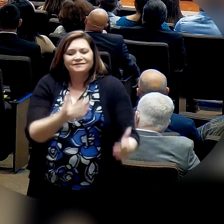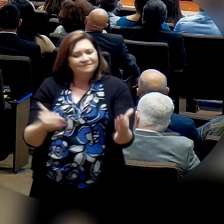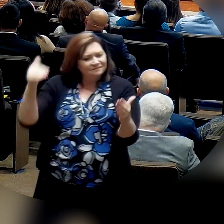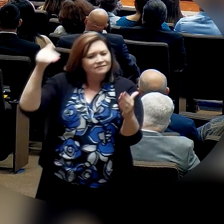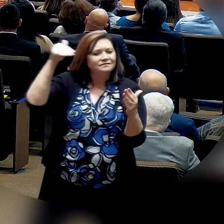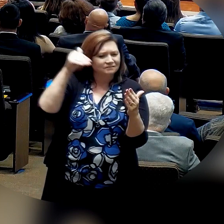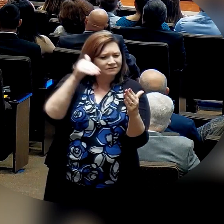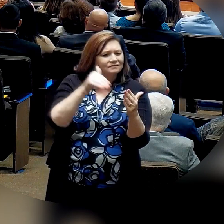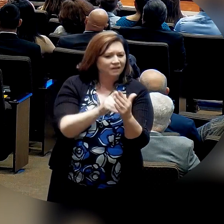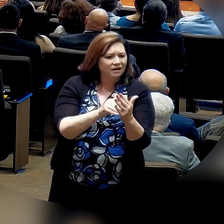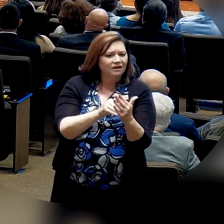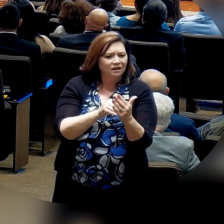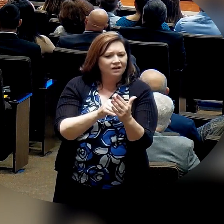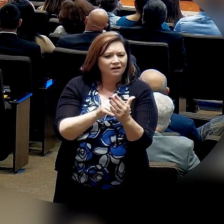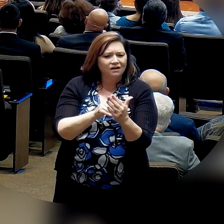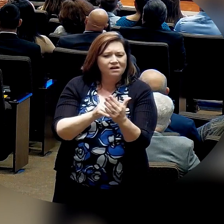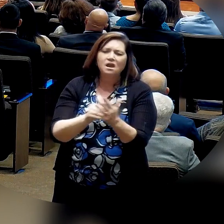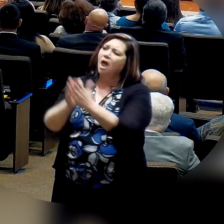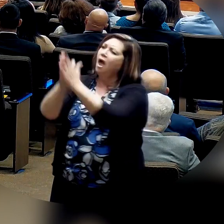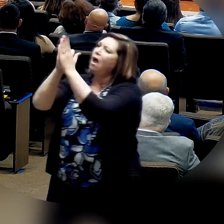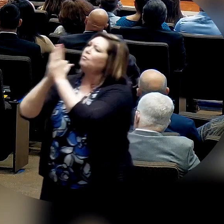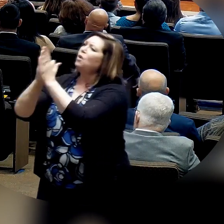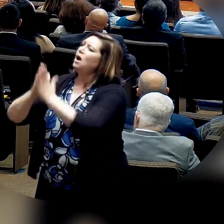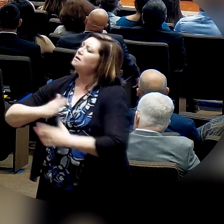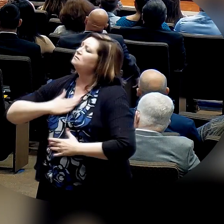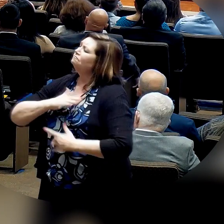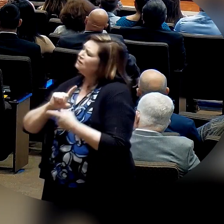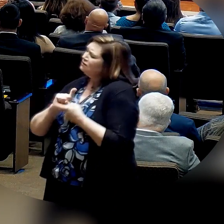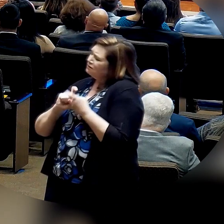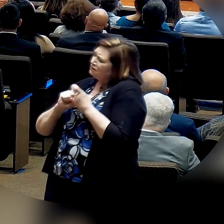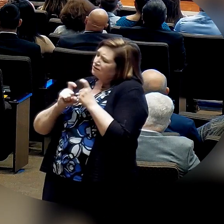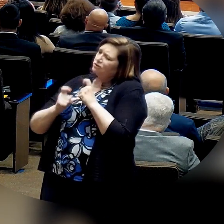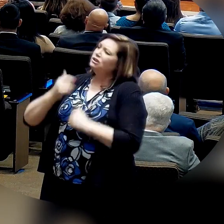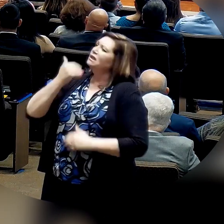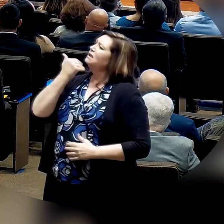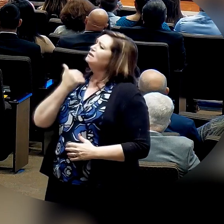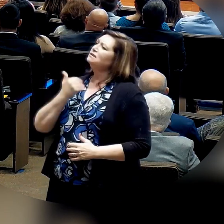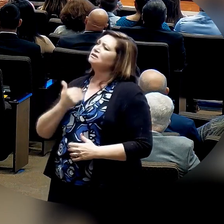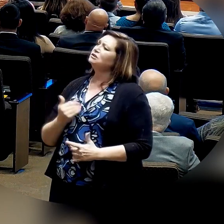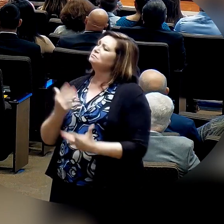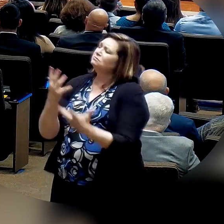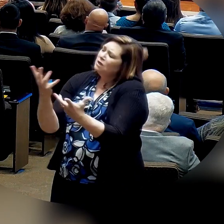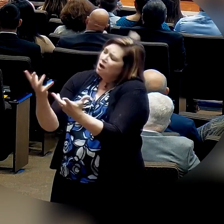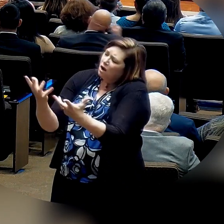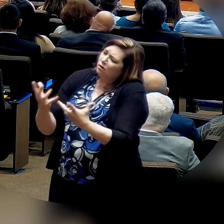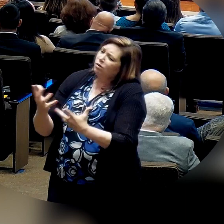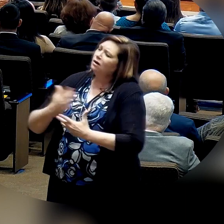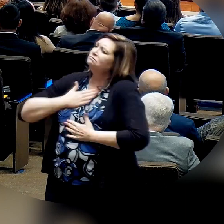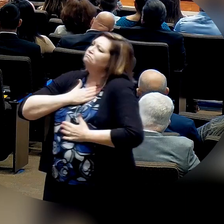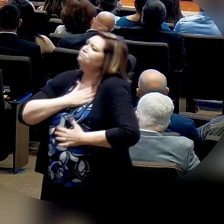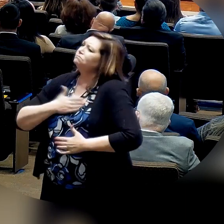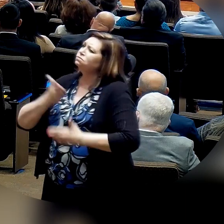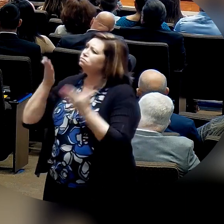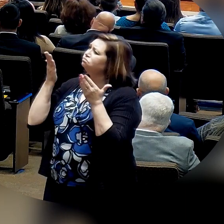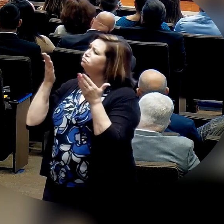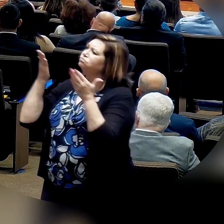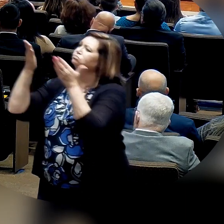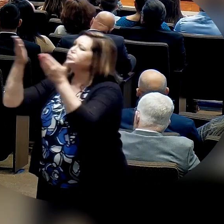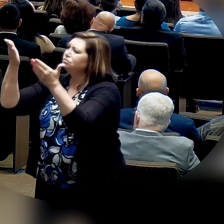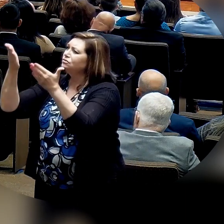us with a passion for the Lord. In our churches, in our homes, it must be